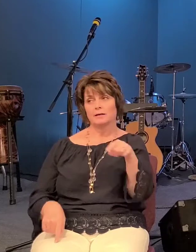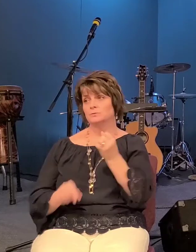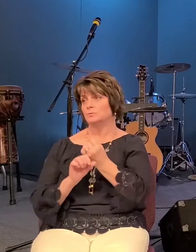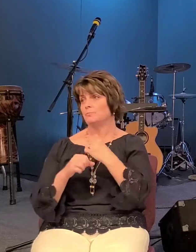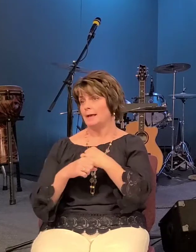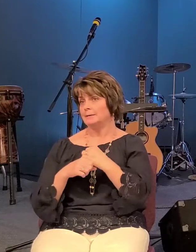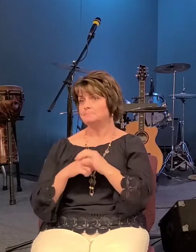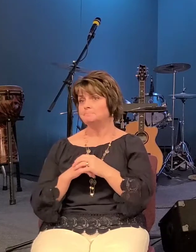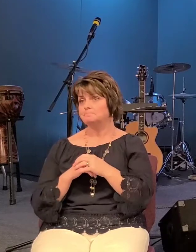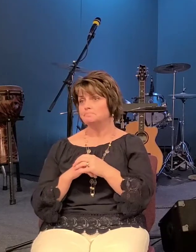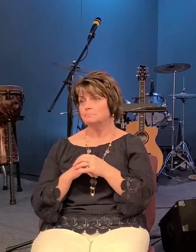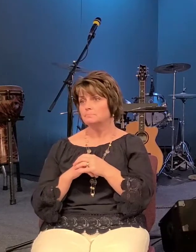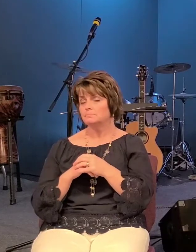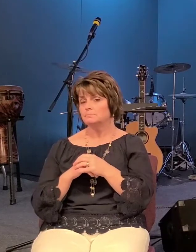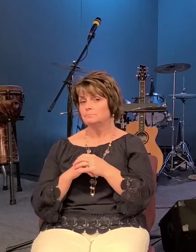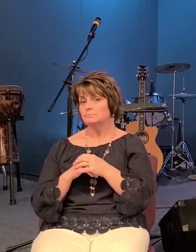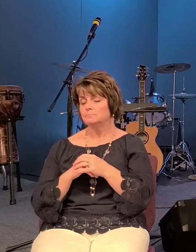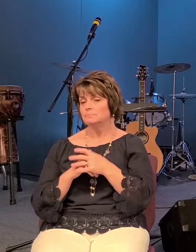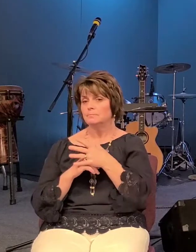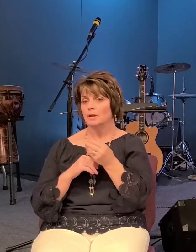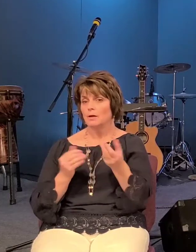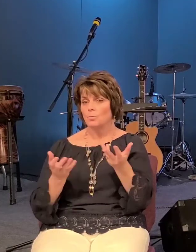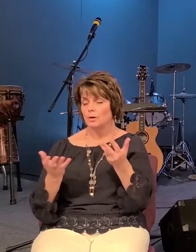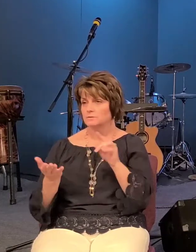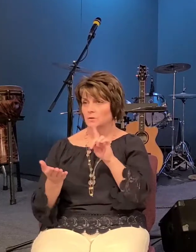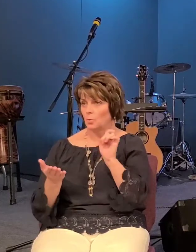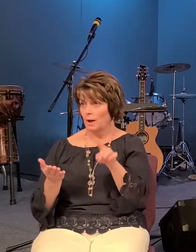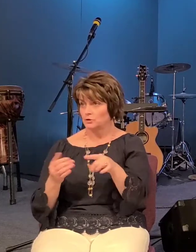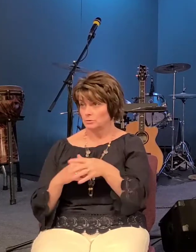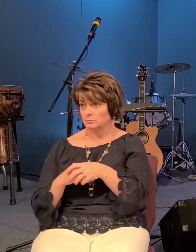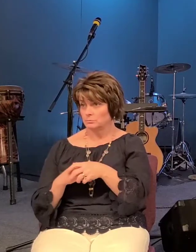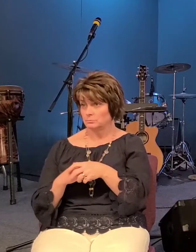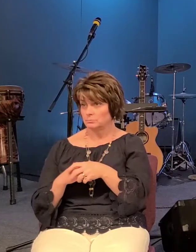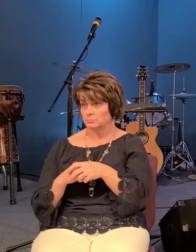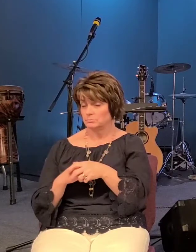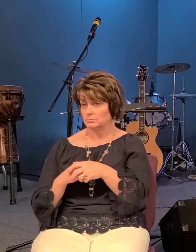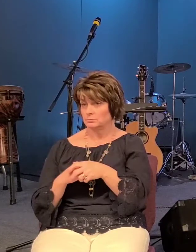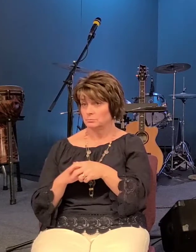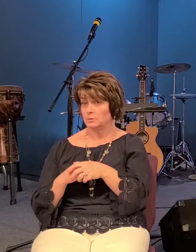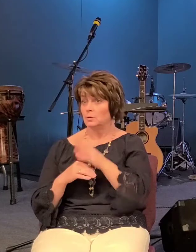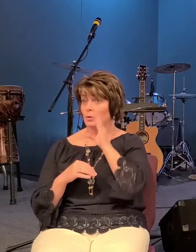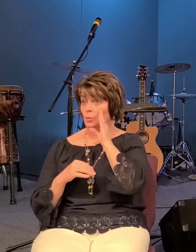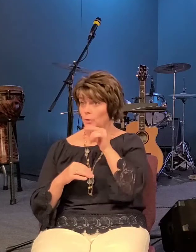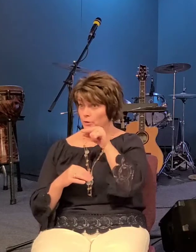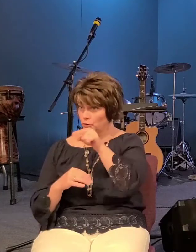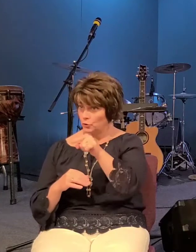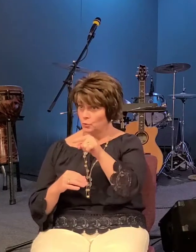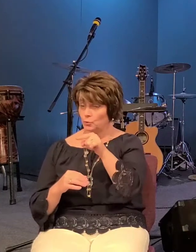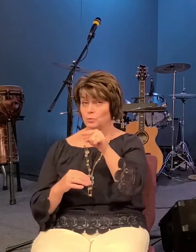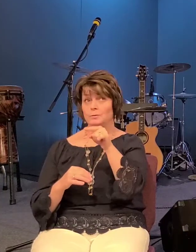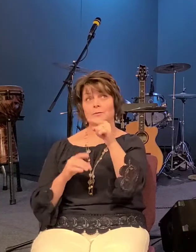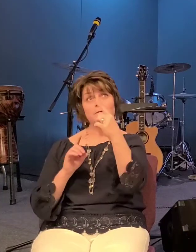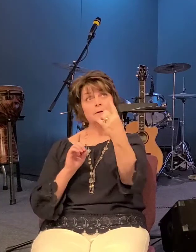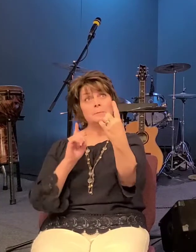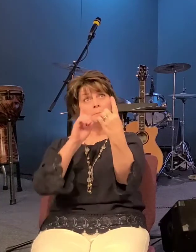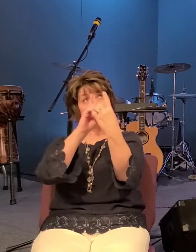and the question is whether you'll meet jesus on good terms